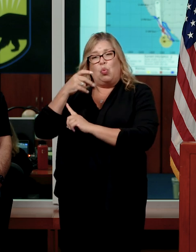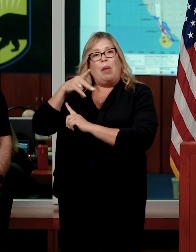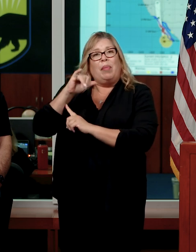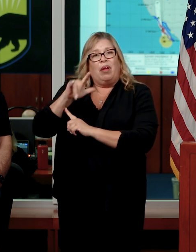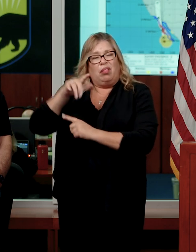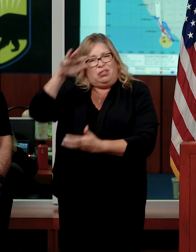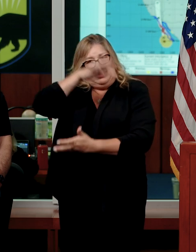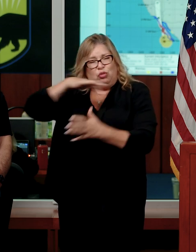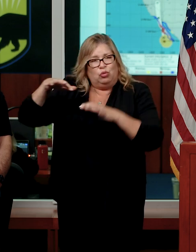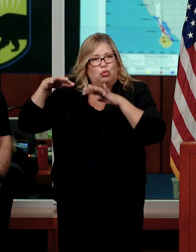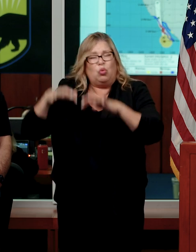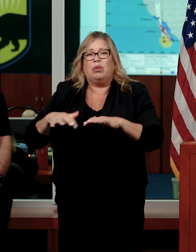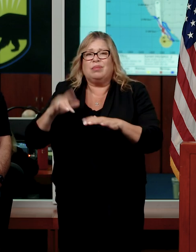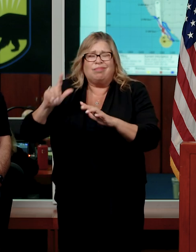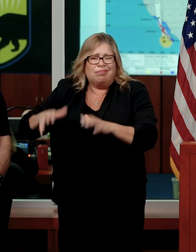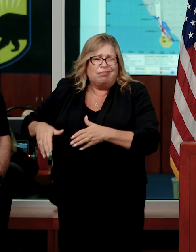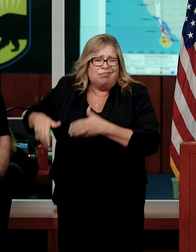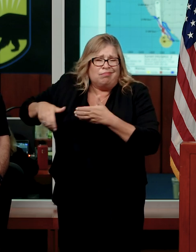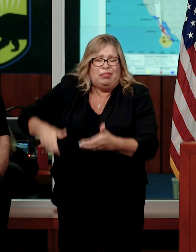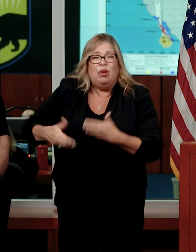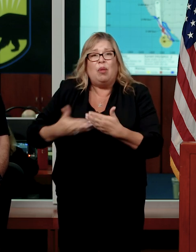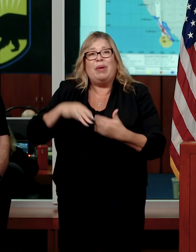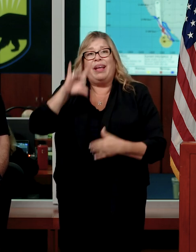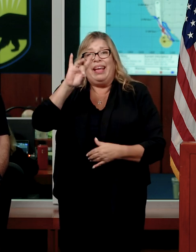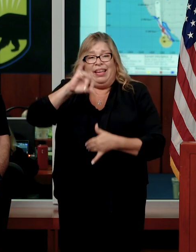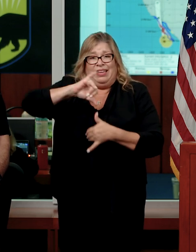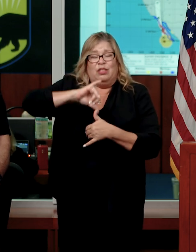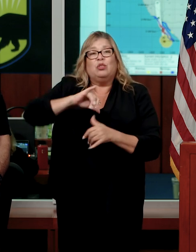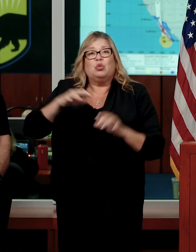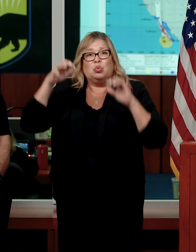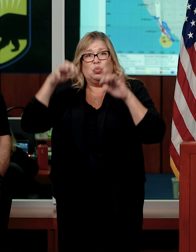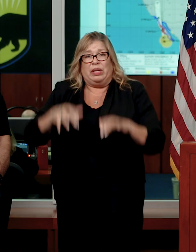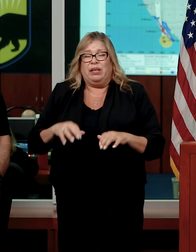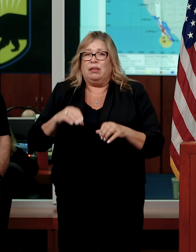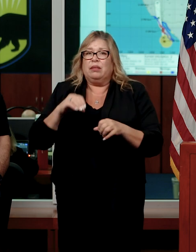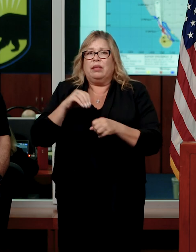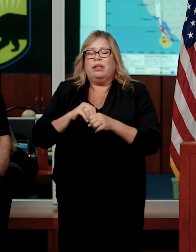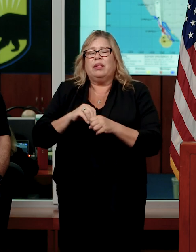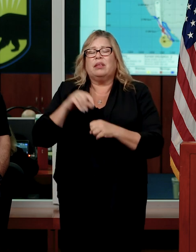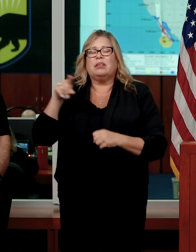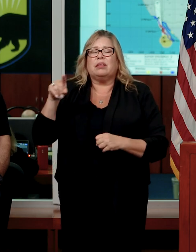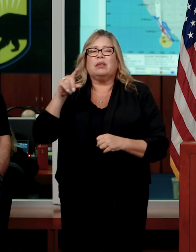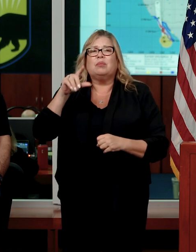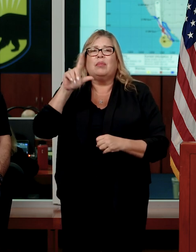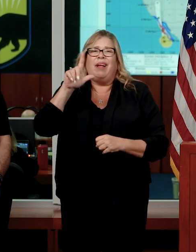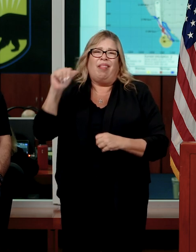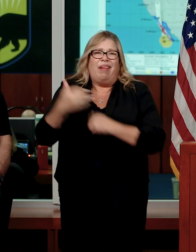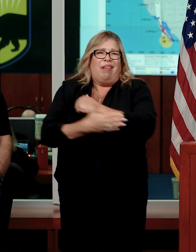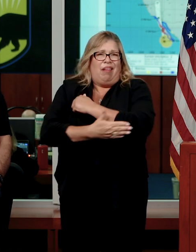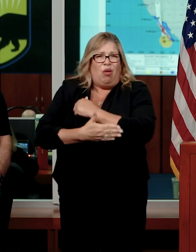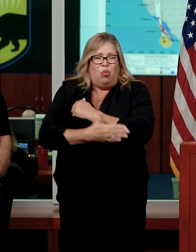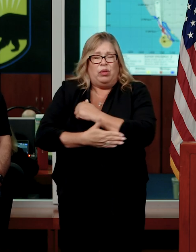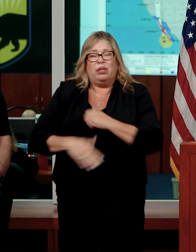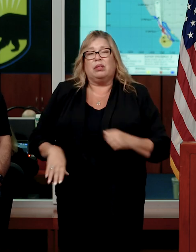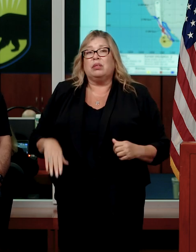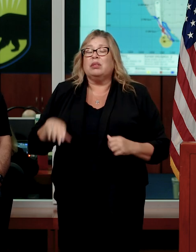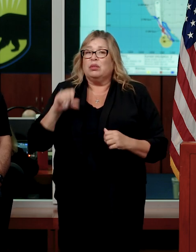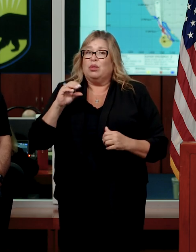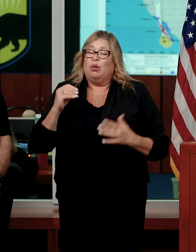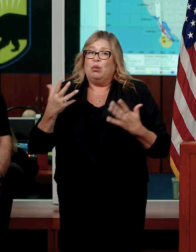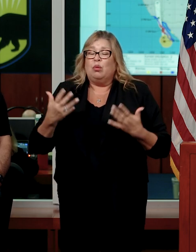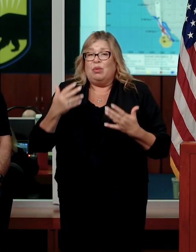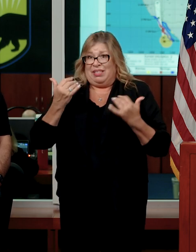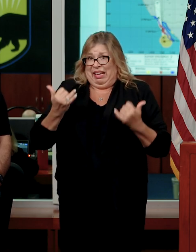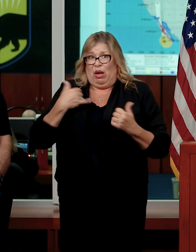that dropped almost eight inches of rain on Mount Baldy in Los Angeles County. So, given all of that, we strongly